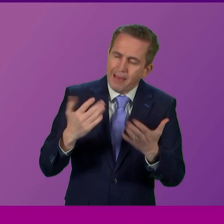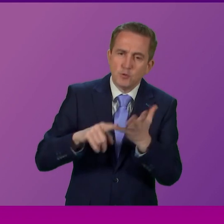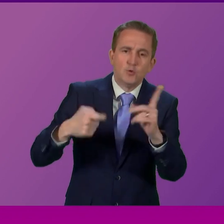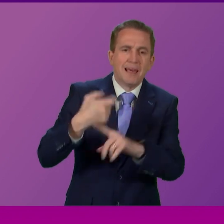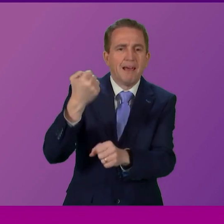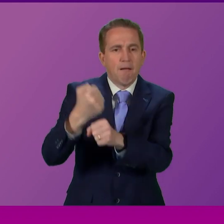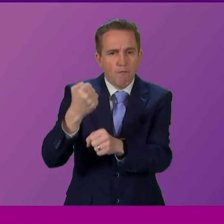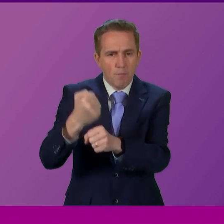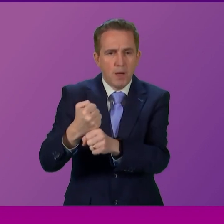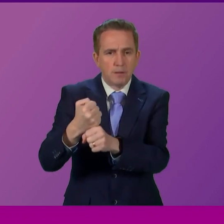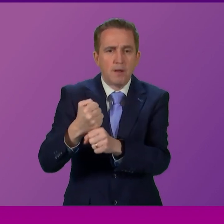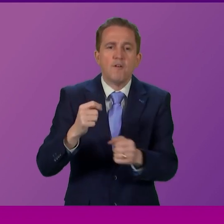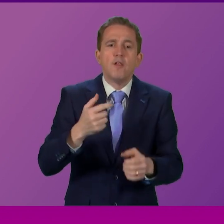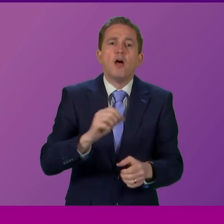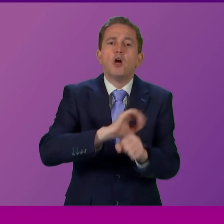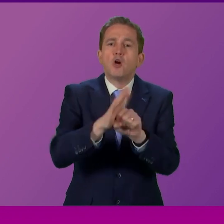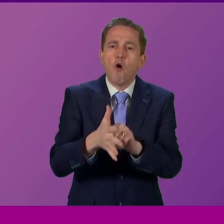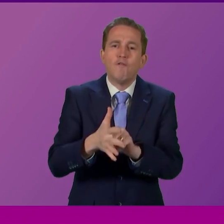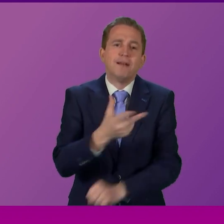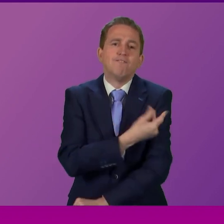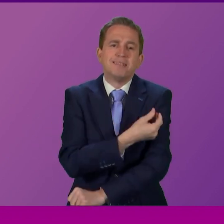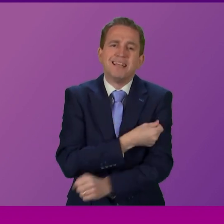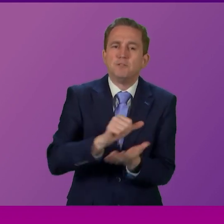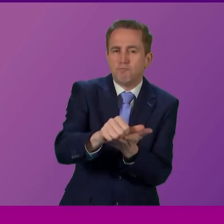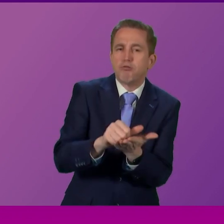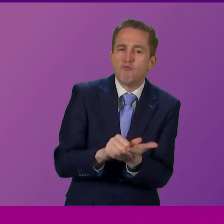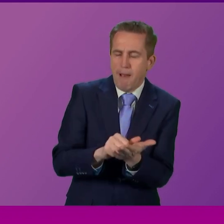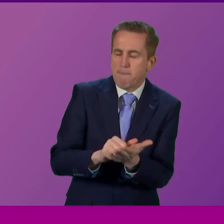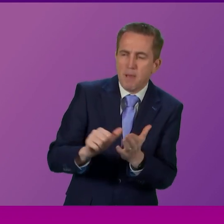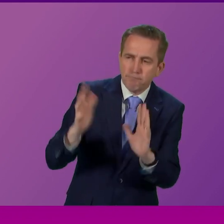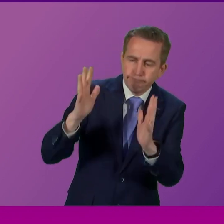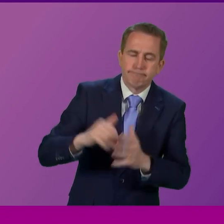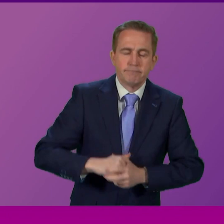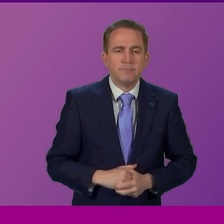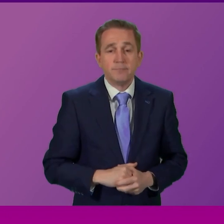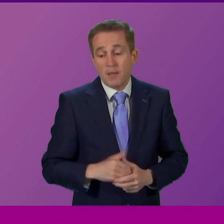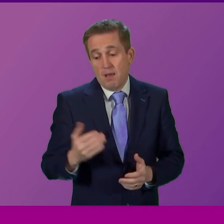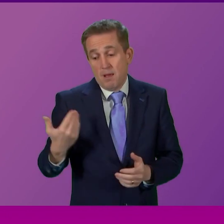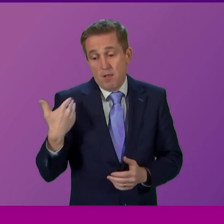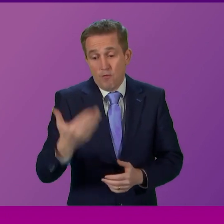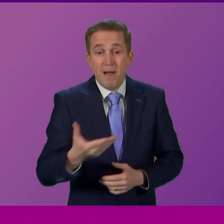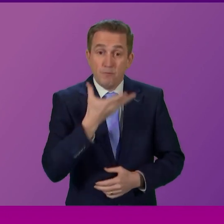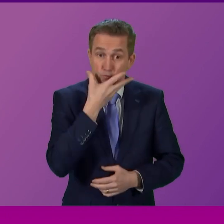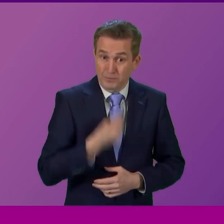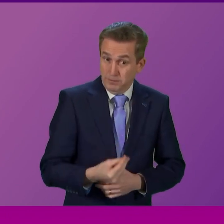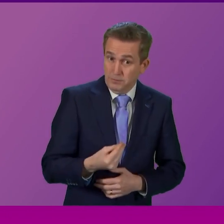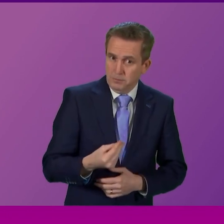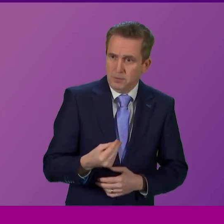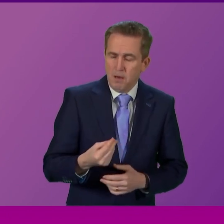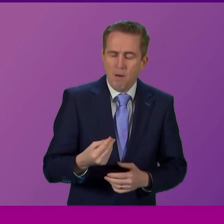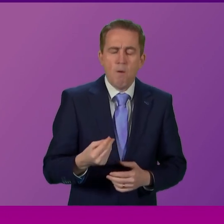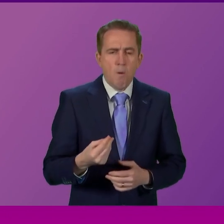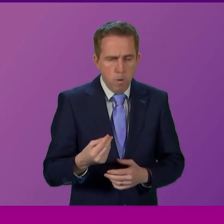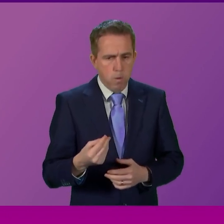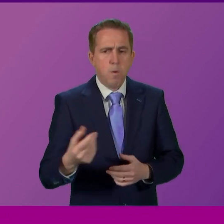the COVID vaccination programme. Cabinet Secretary, over the Christmas break I was inundated with correspondence about the